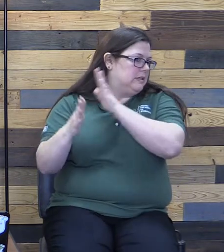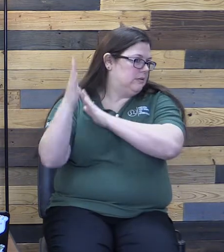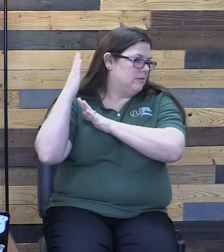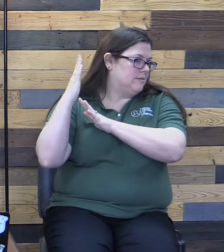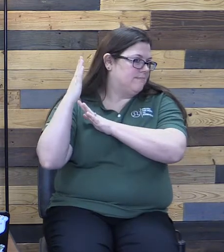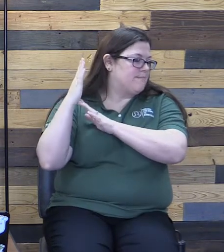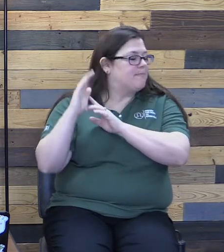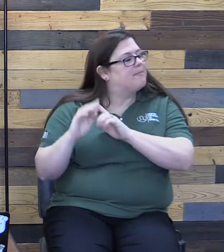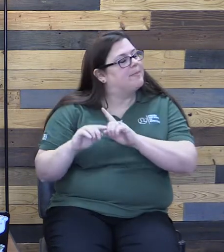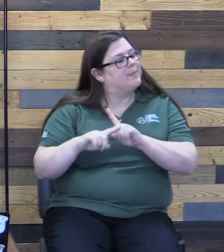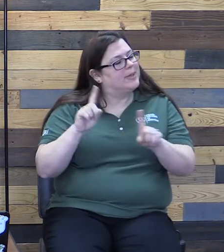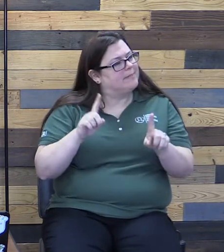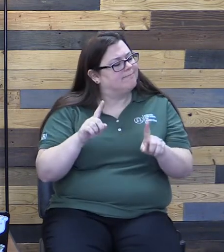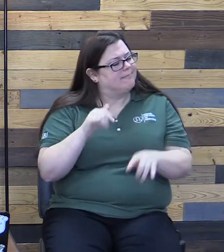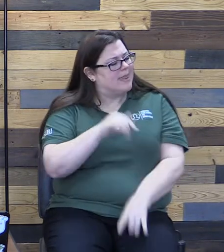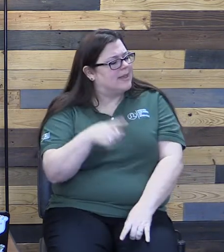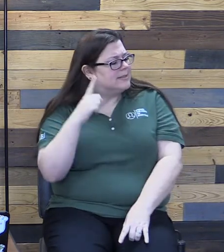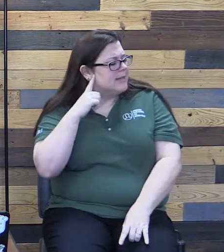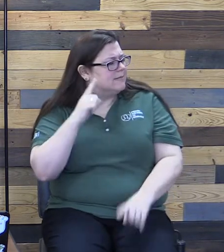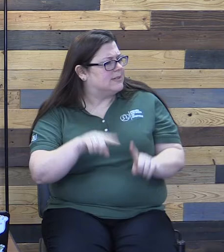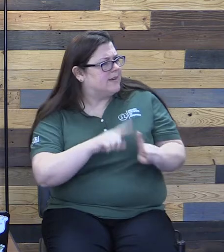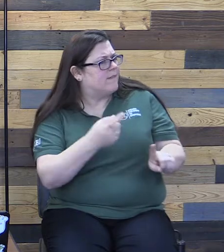a little bit different from Jesus' prayer.